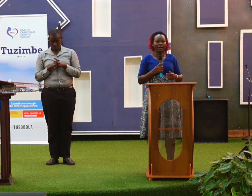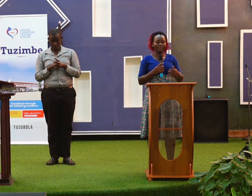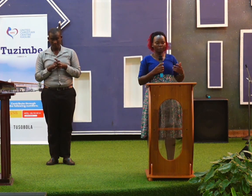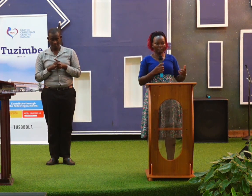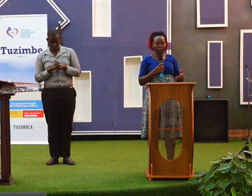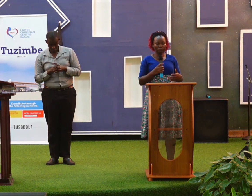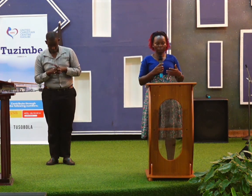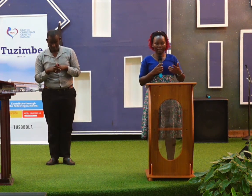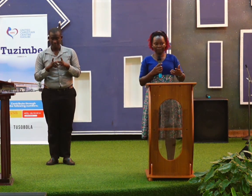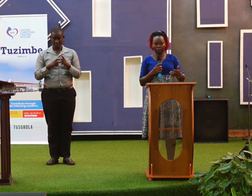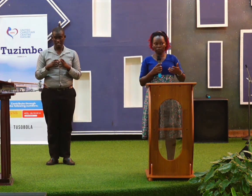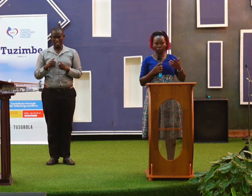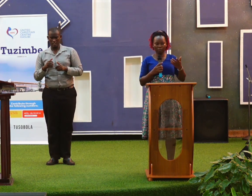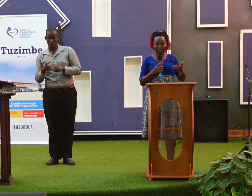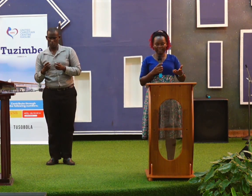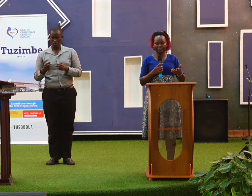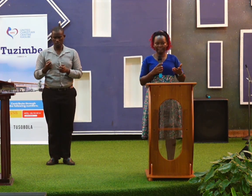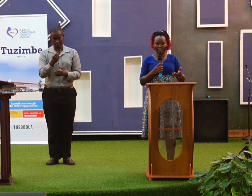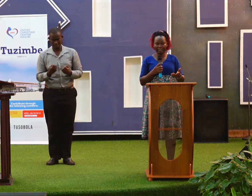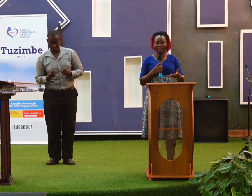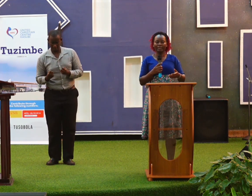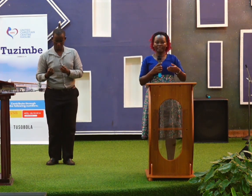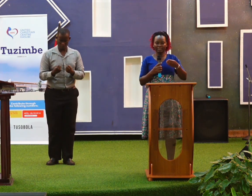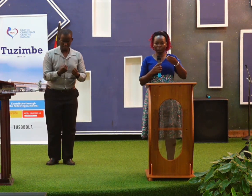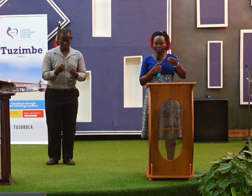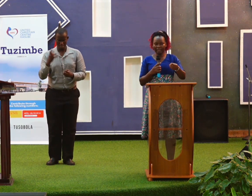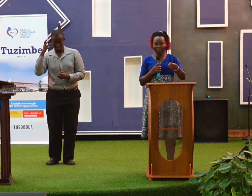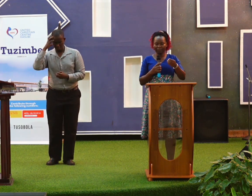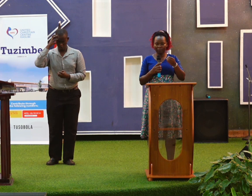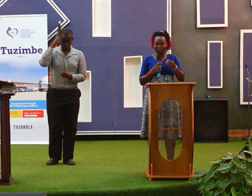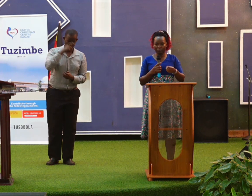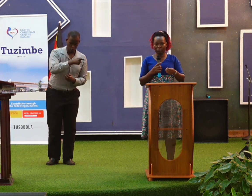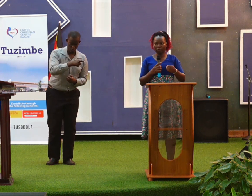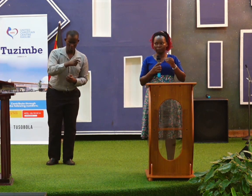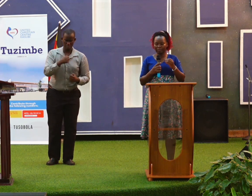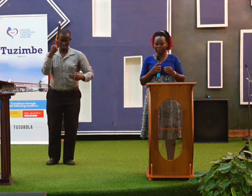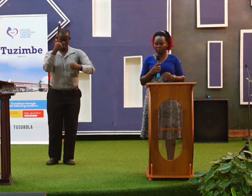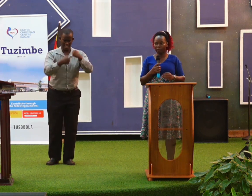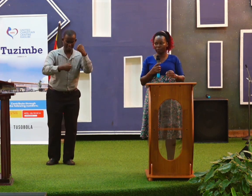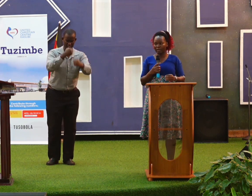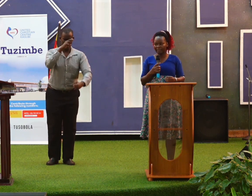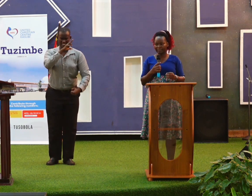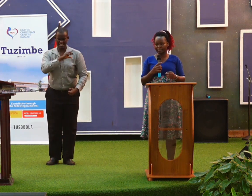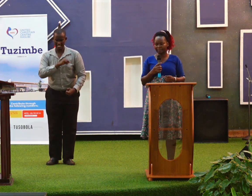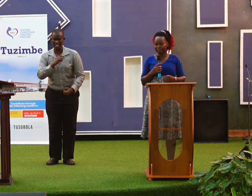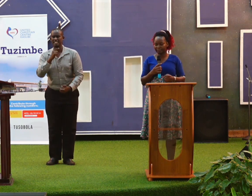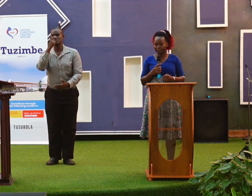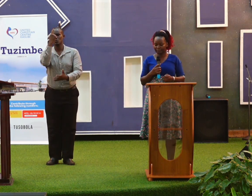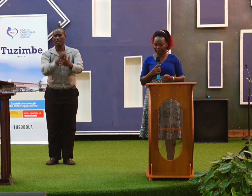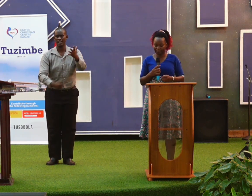And what will drive you to contend with sin is your love of God with all your heart.